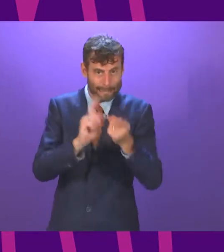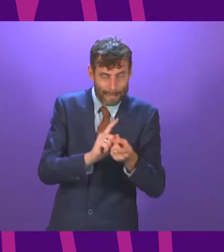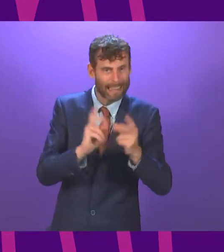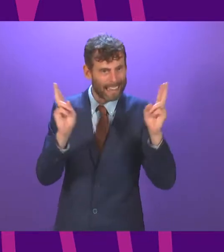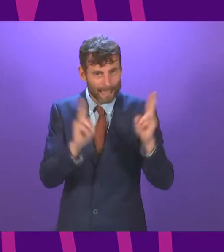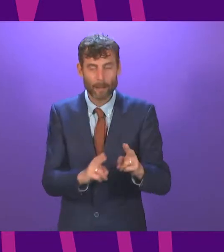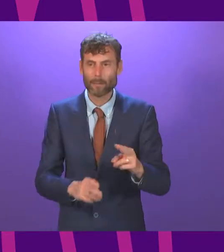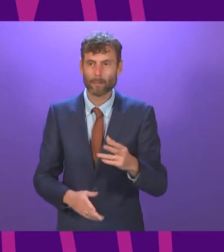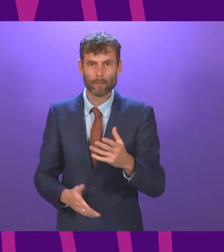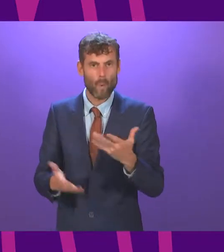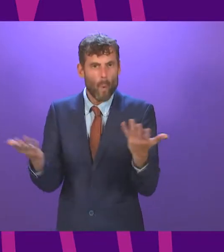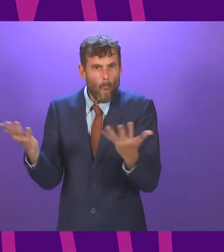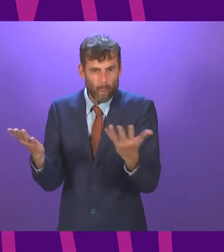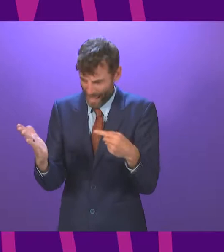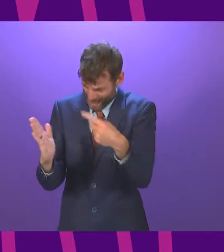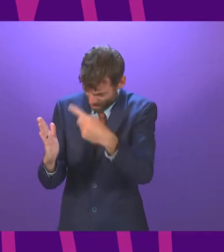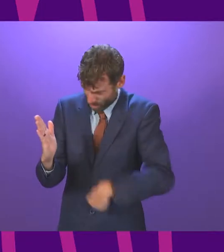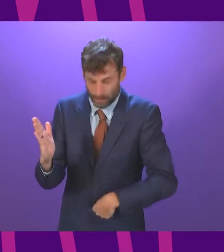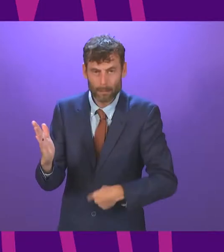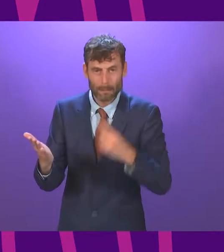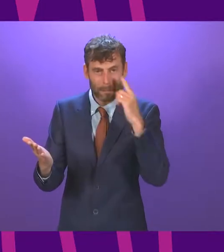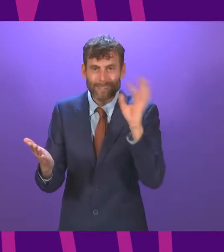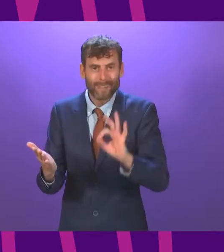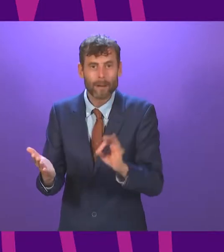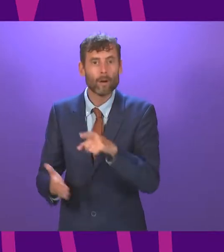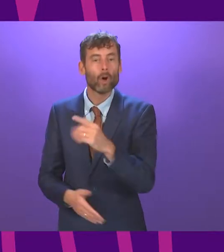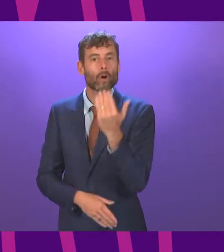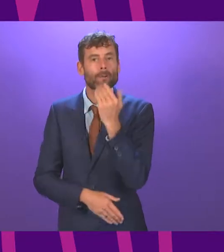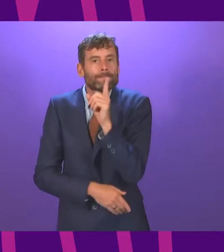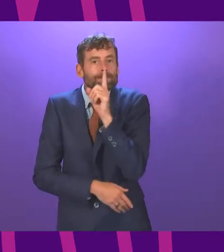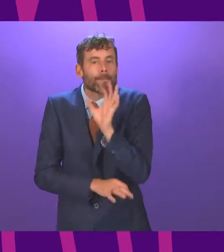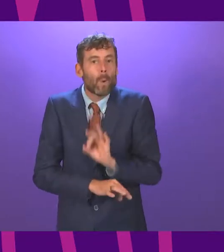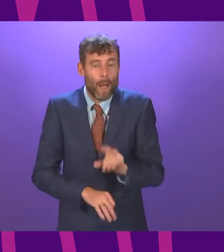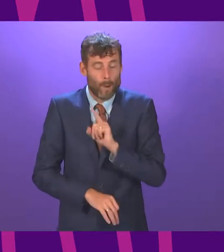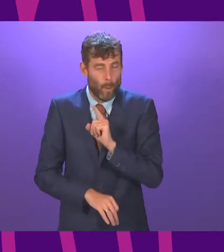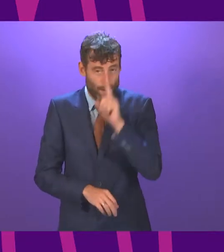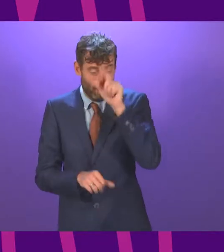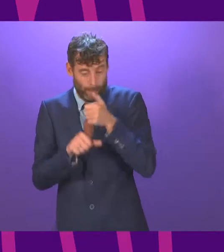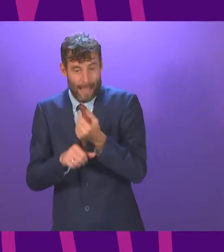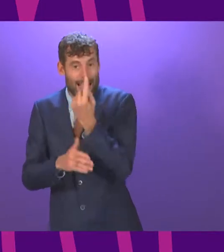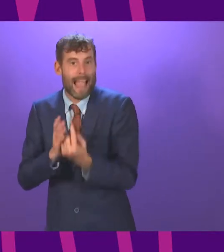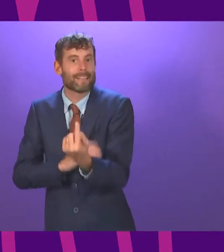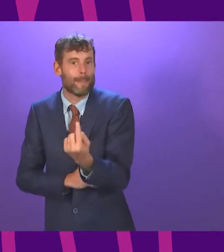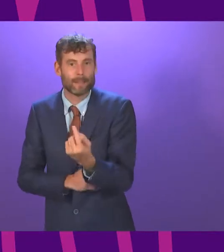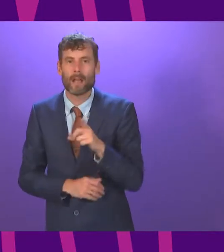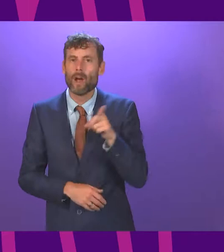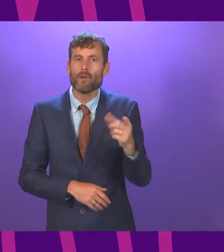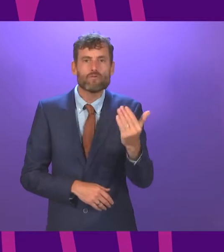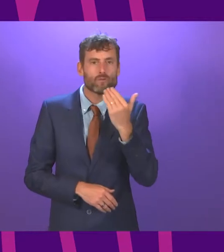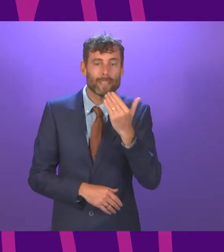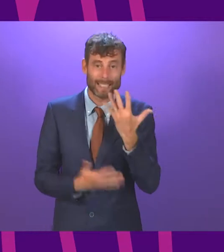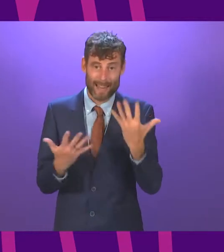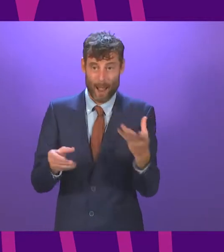benches, there is very little substance. And they will not seek to trouble the SNP or subject it to effective scrutiny.